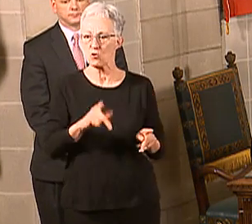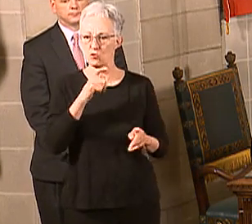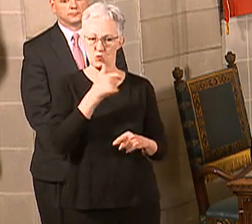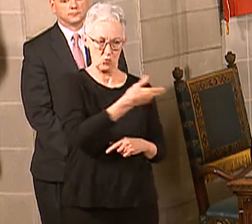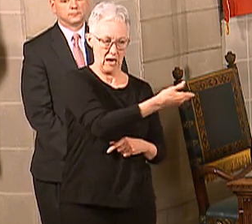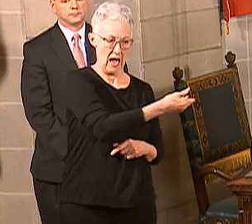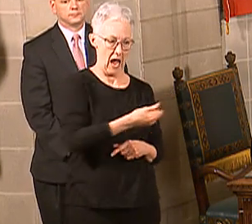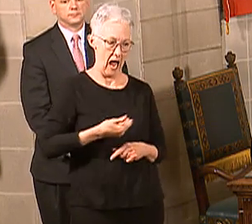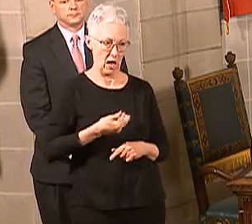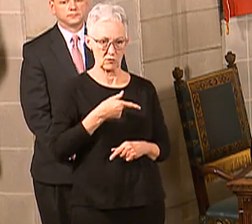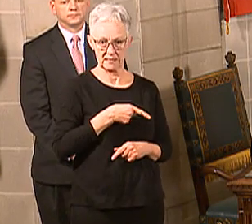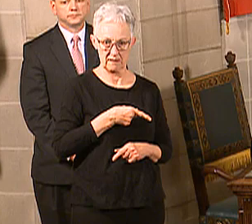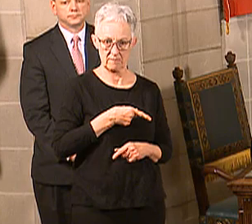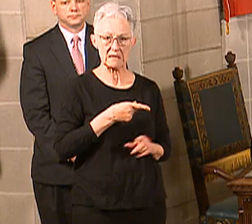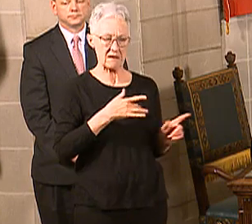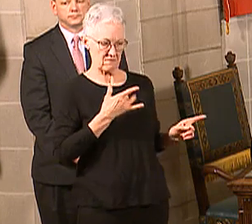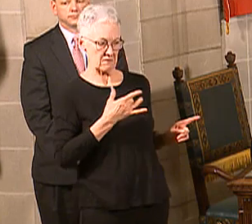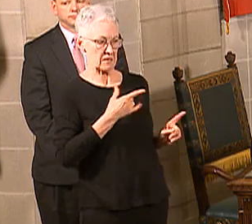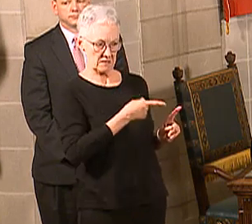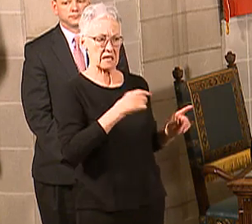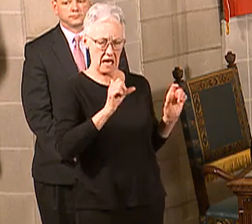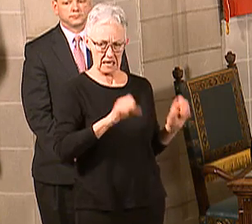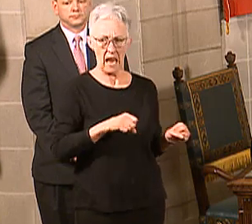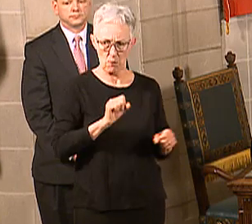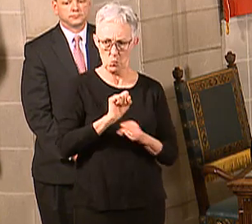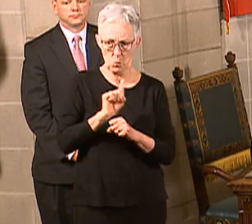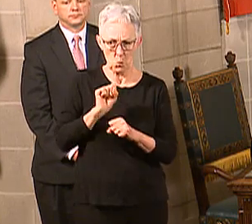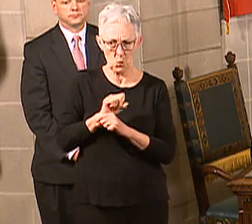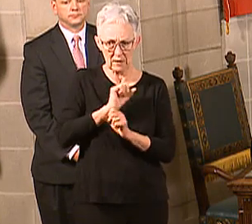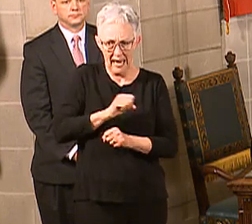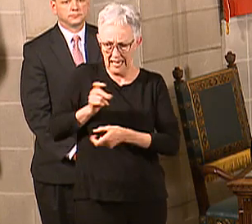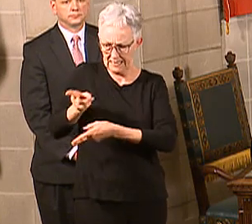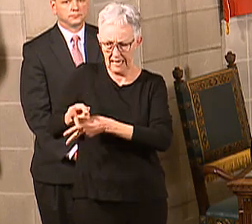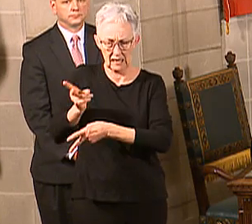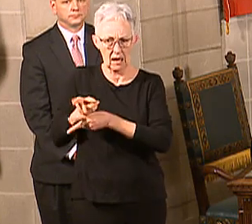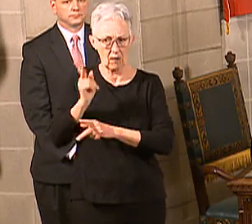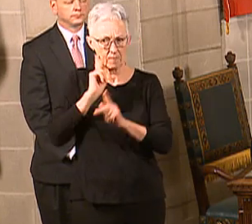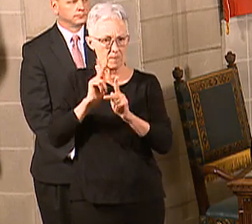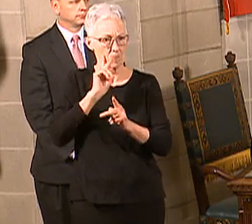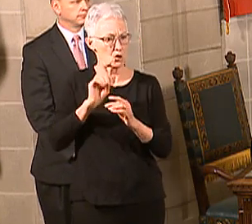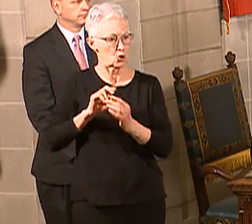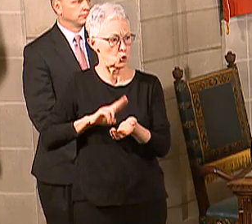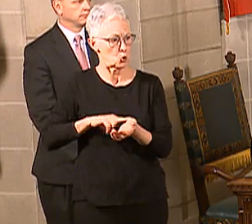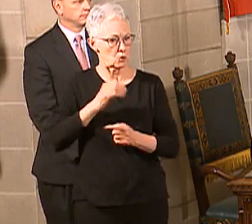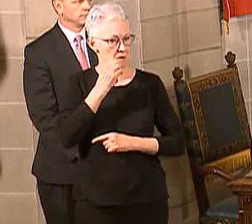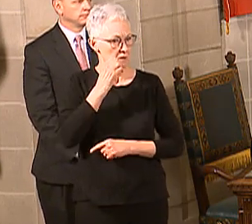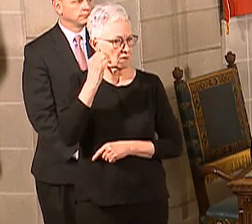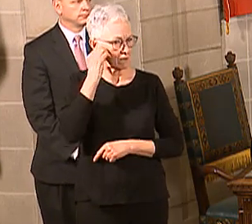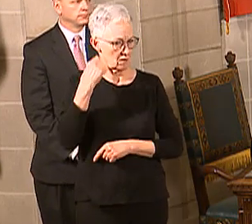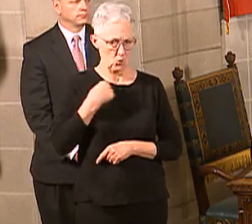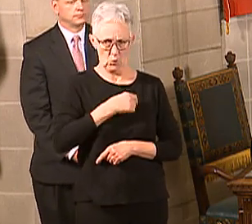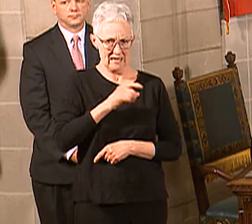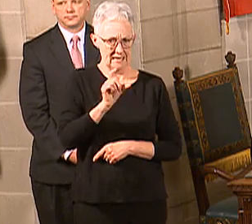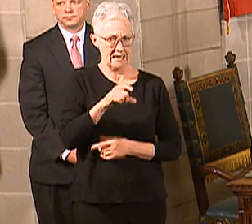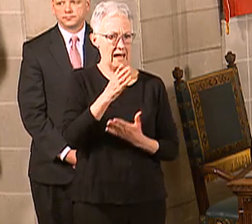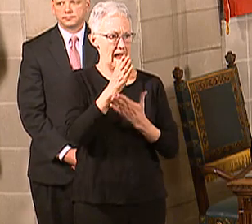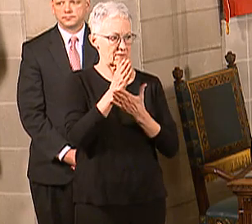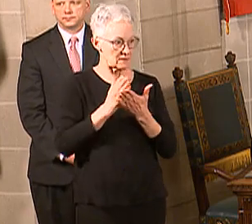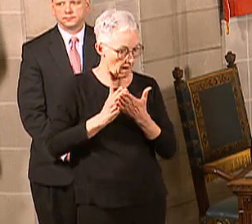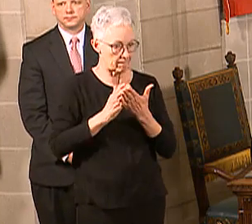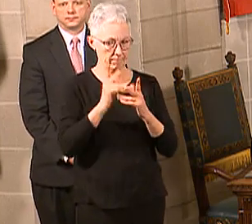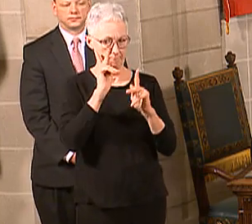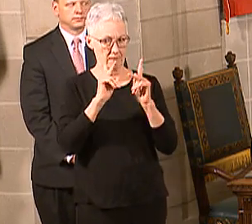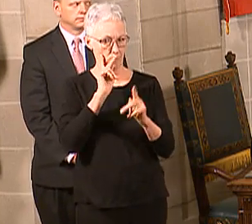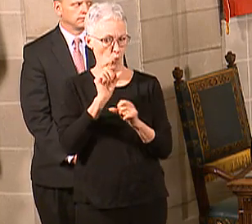provide that adequate care. But this is, again, trying to make sure that those facilities can be staffed. The alternative is not to have anybody, and that's an even worse outcome,